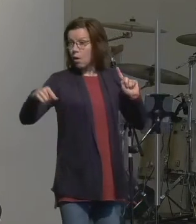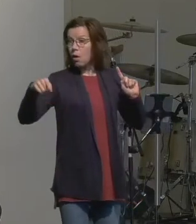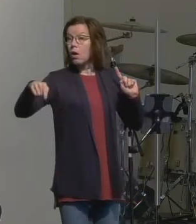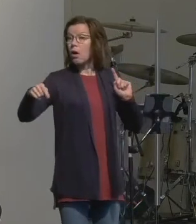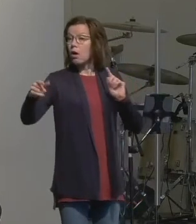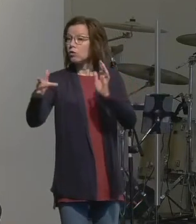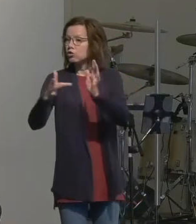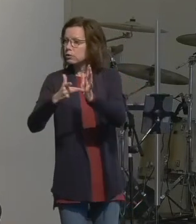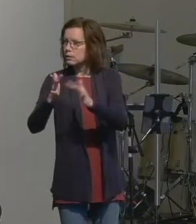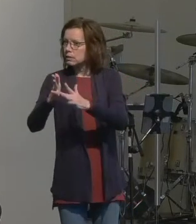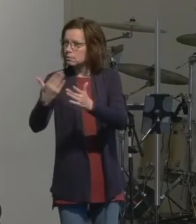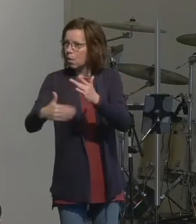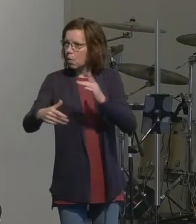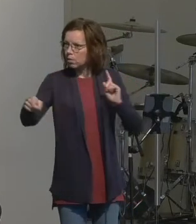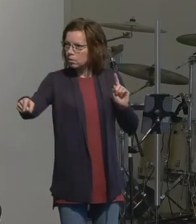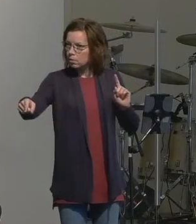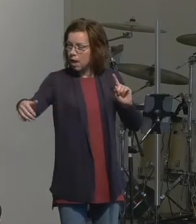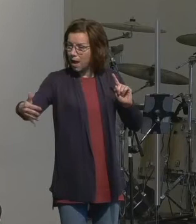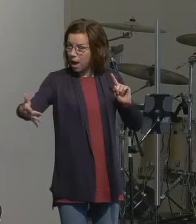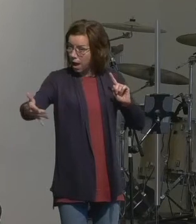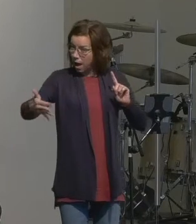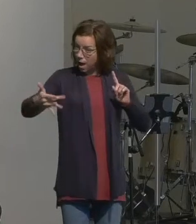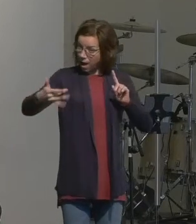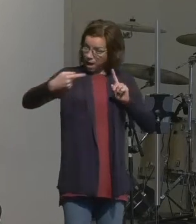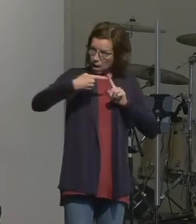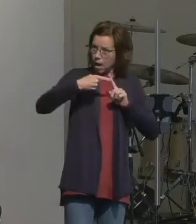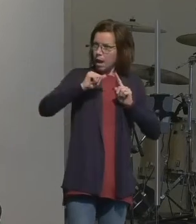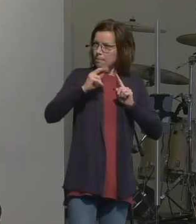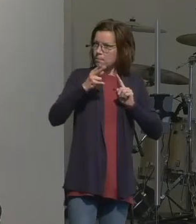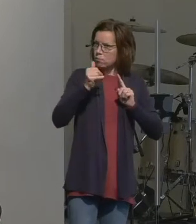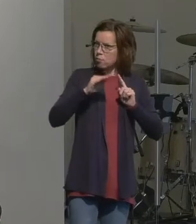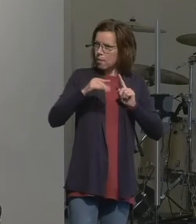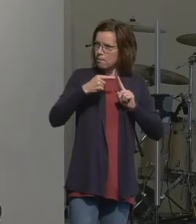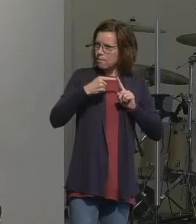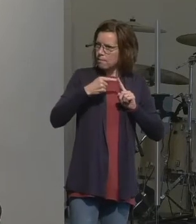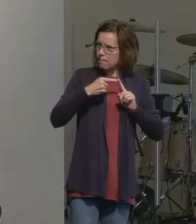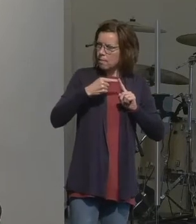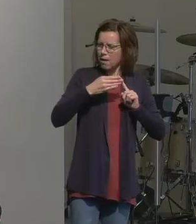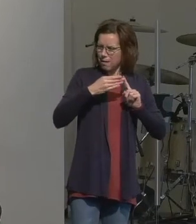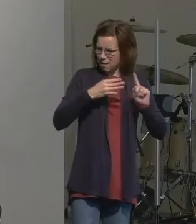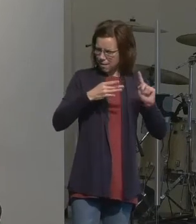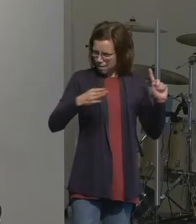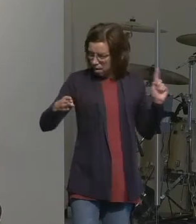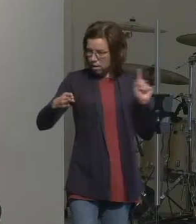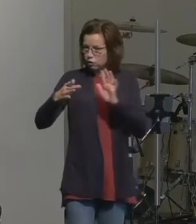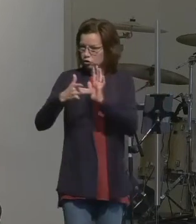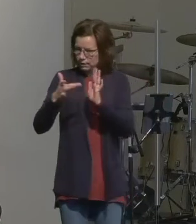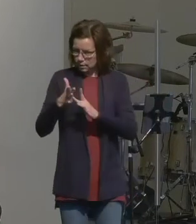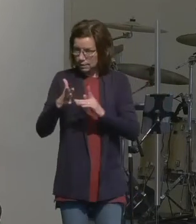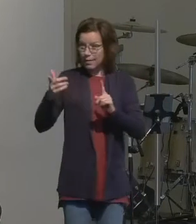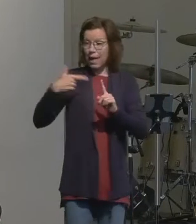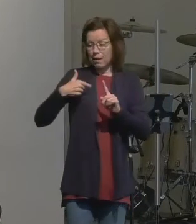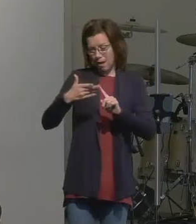Abram so life for us came because Abram obeyed God